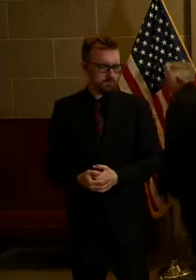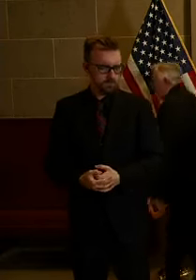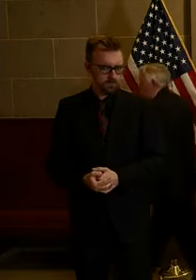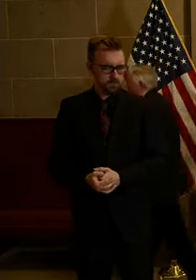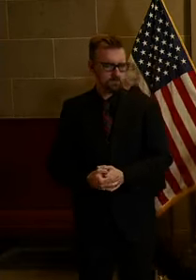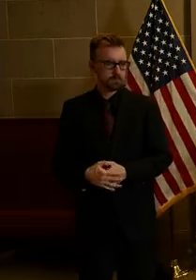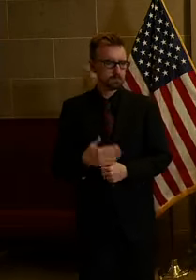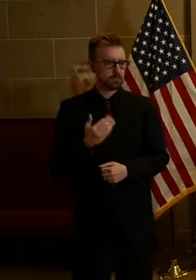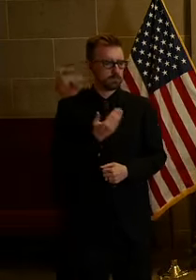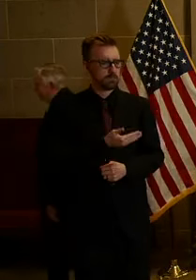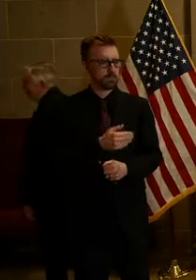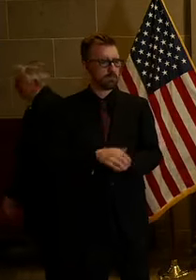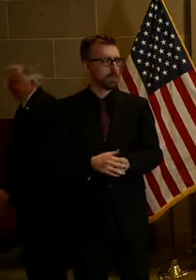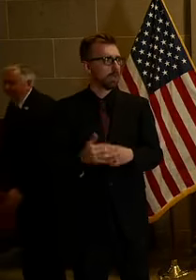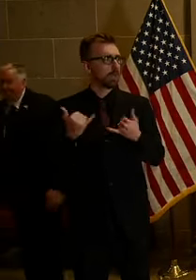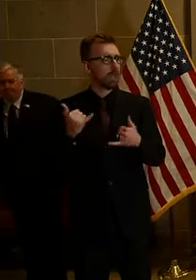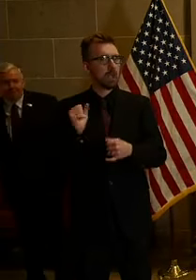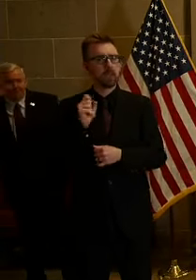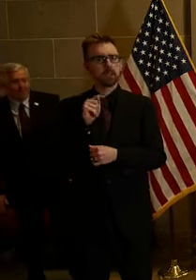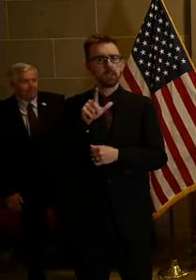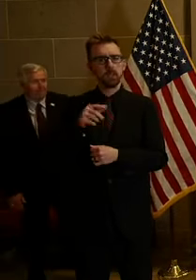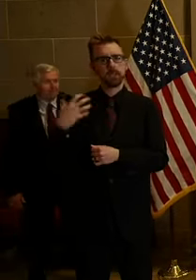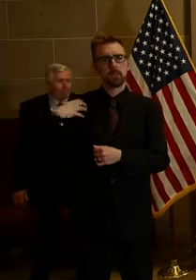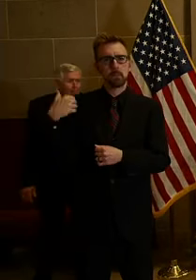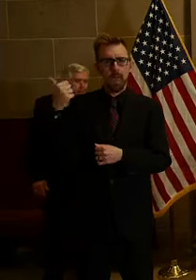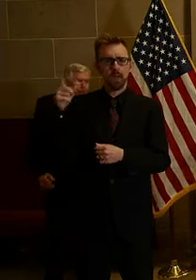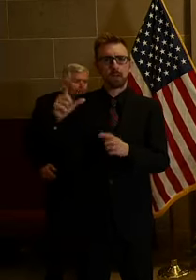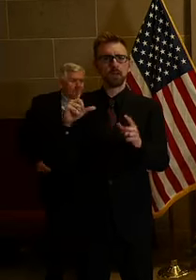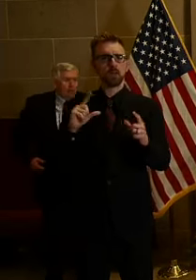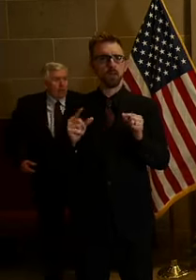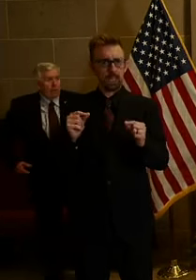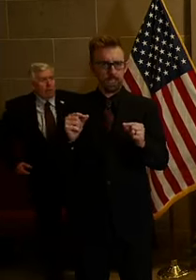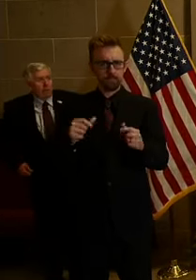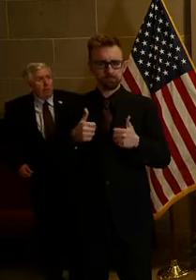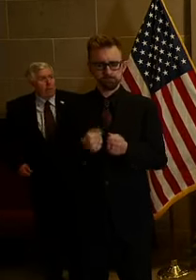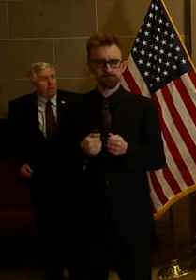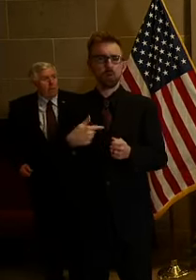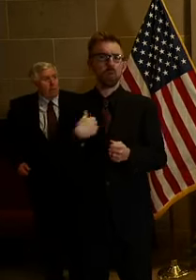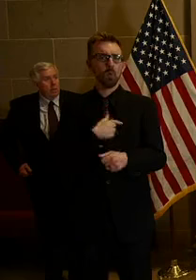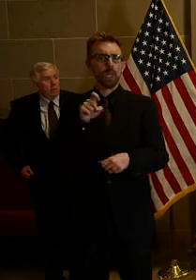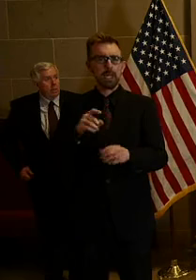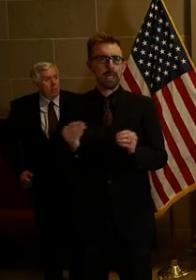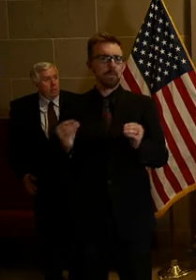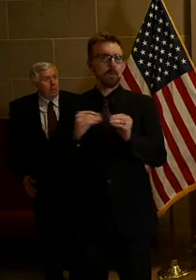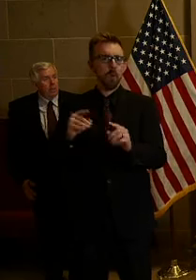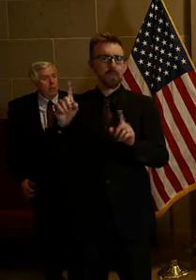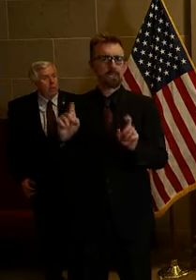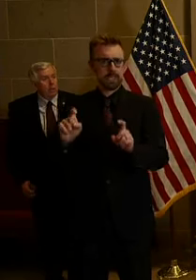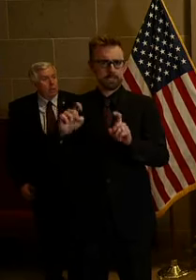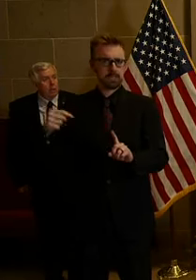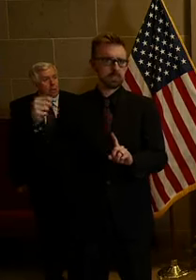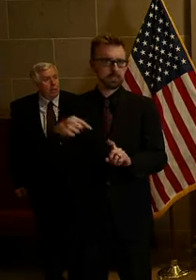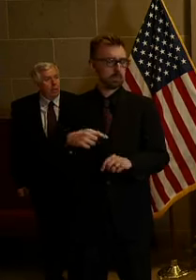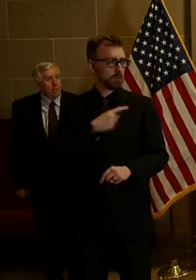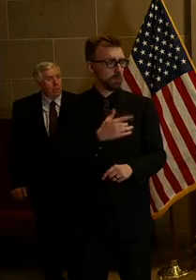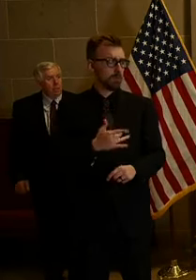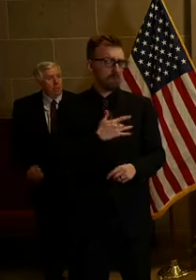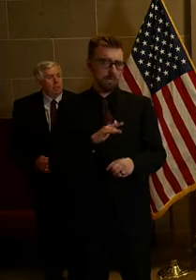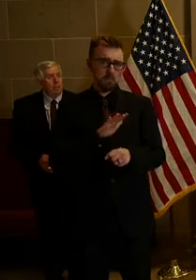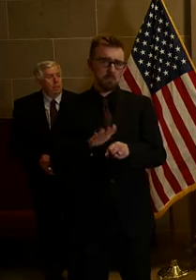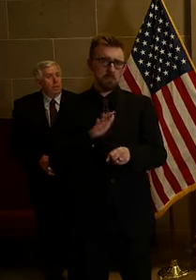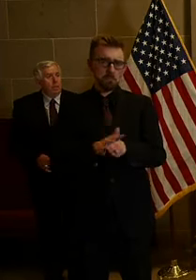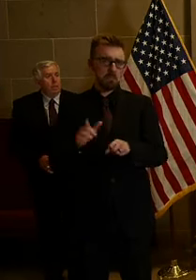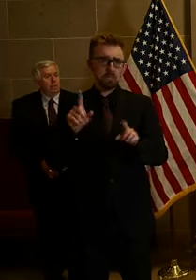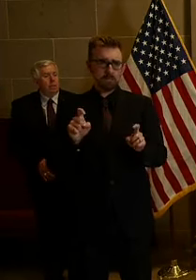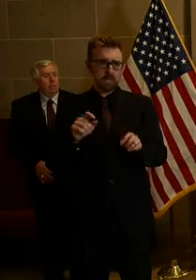Dr Williams today. The St. Louis mayor tweeted. We need more tests. Do you feel an adequate number of tests